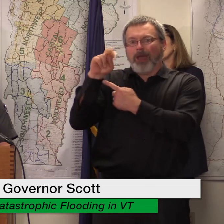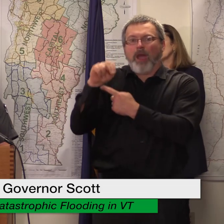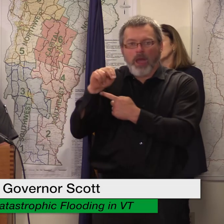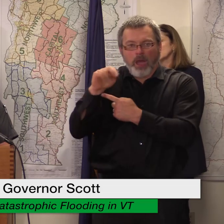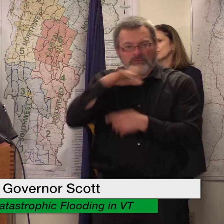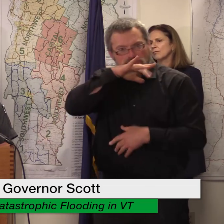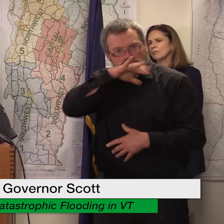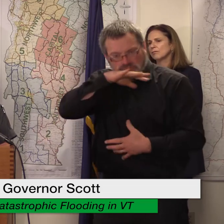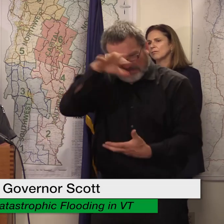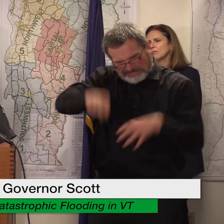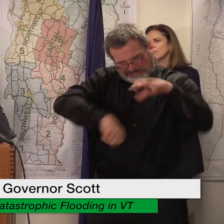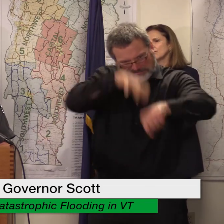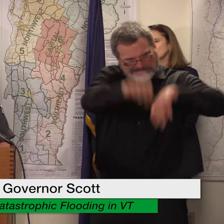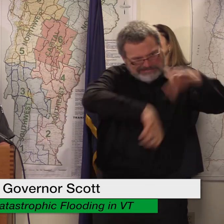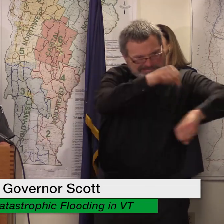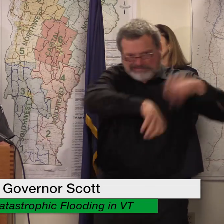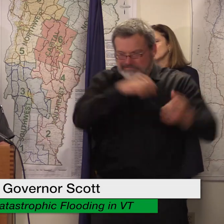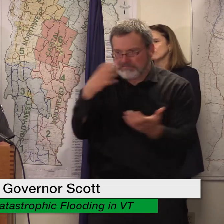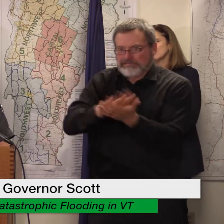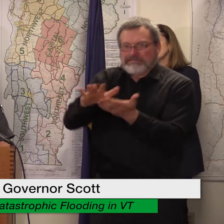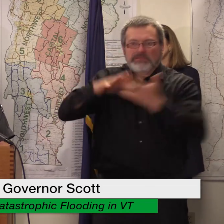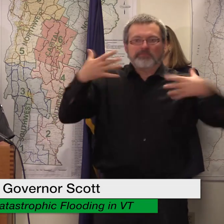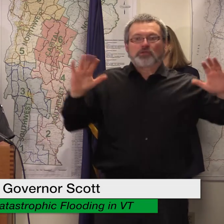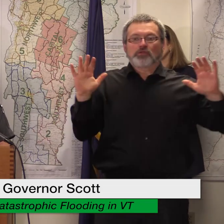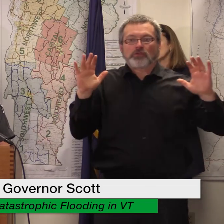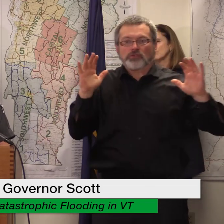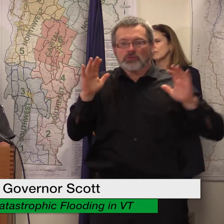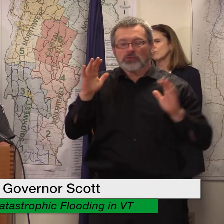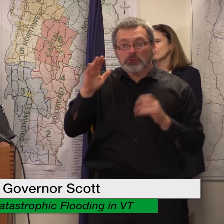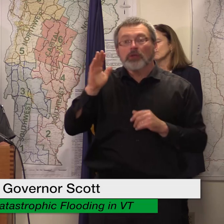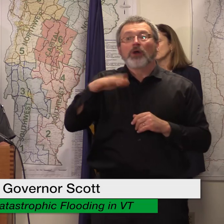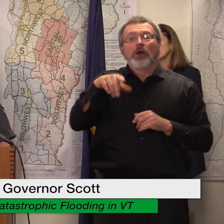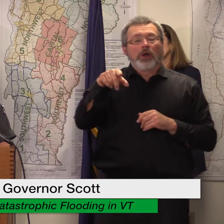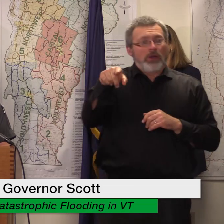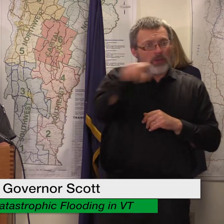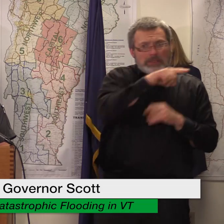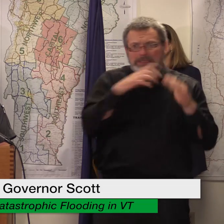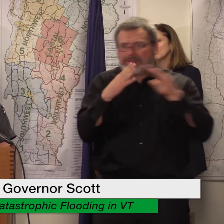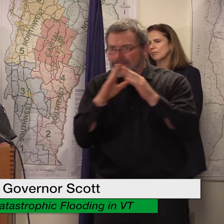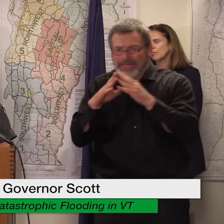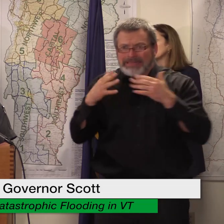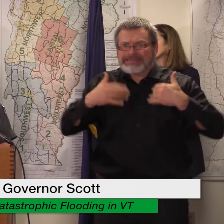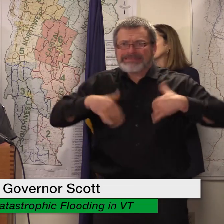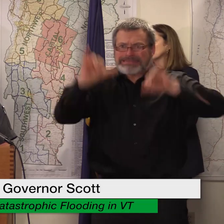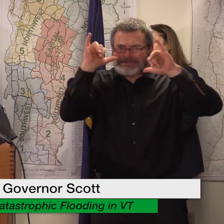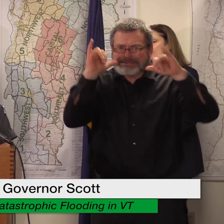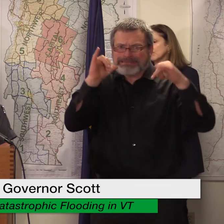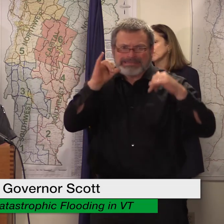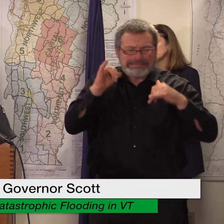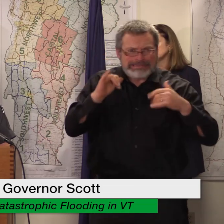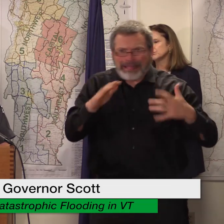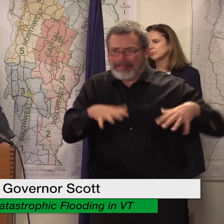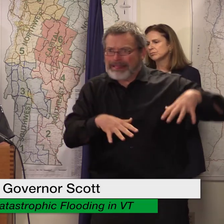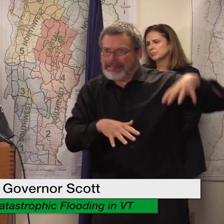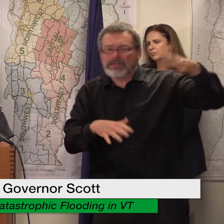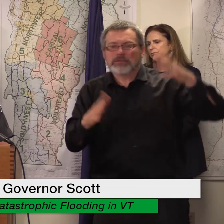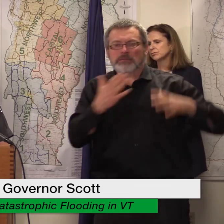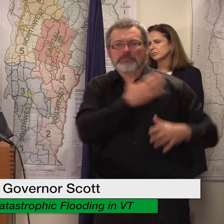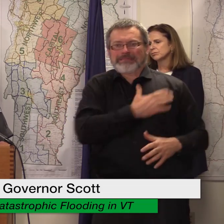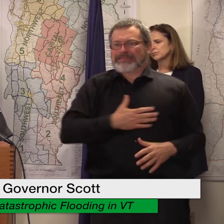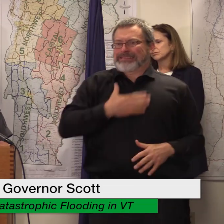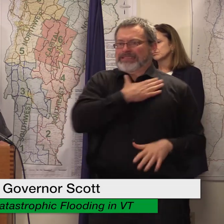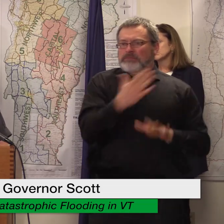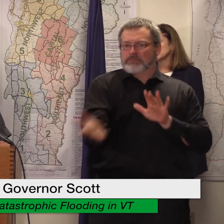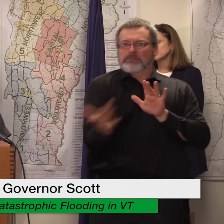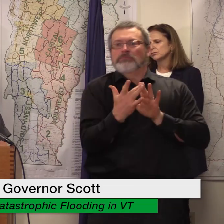if a municipality is struggling with flood debris removal please elevate that concern to your local emergency